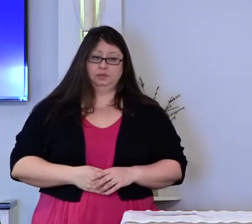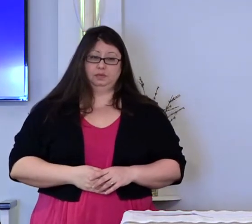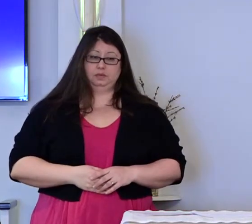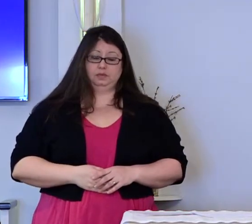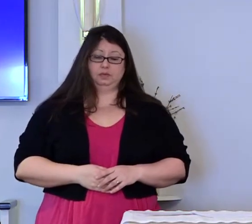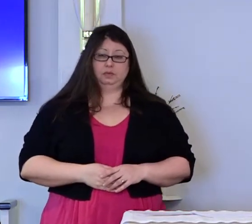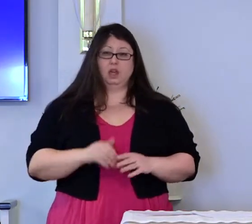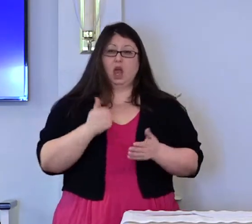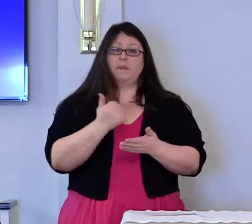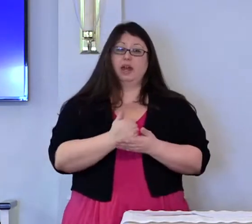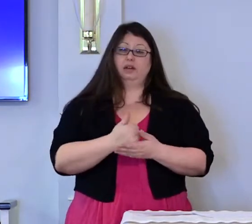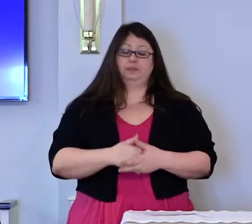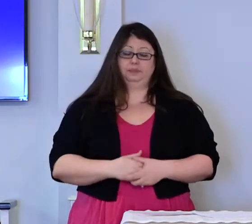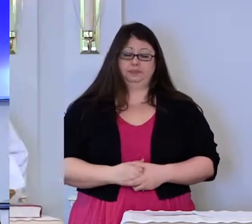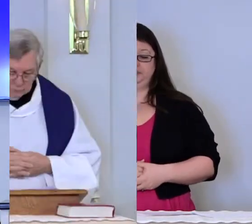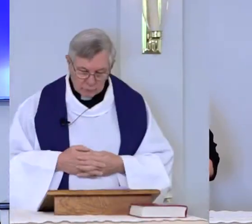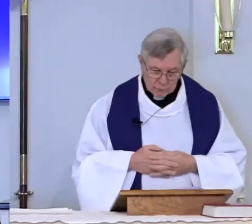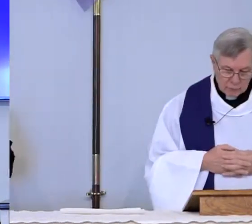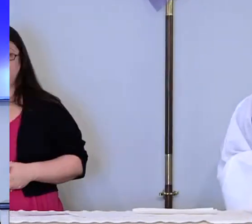Amen.